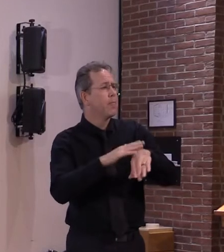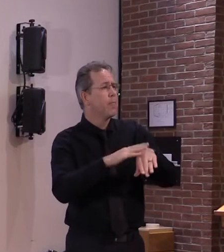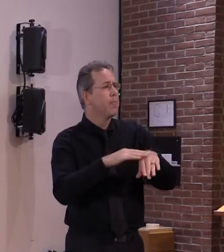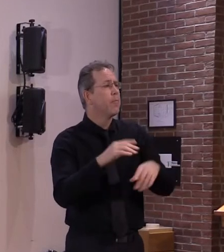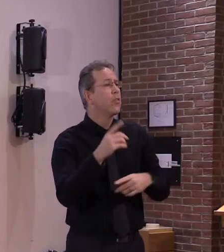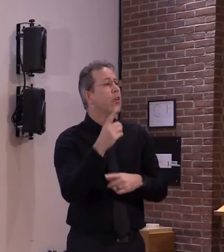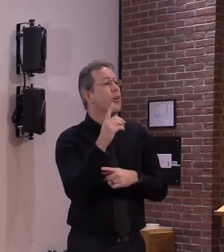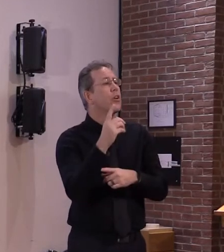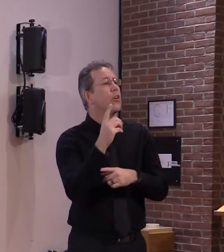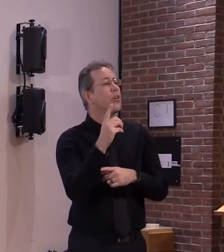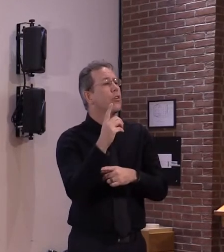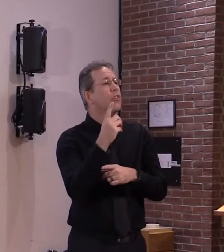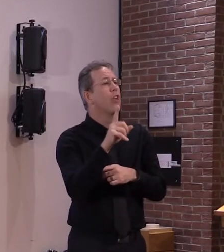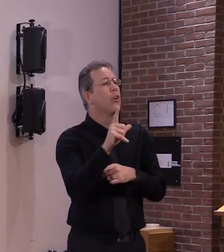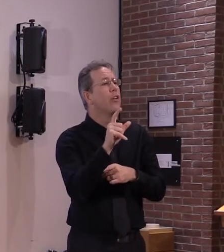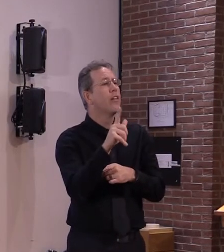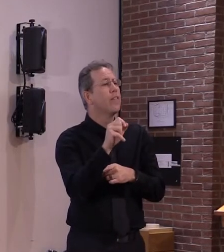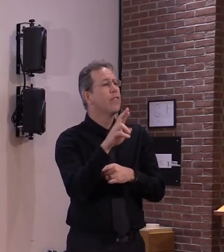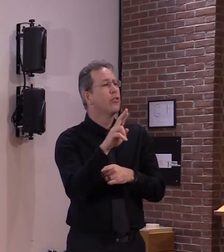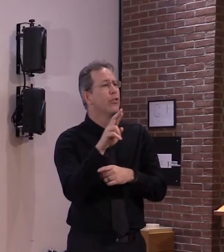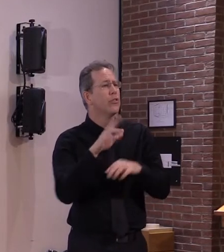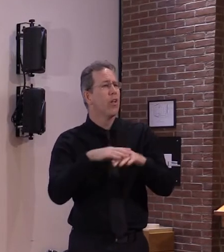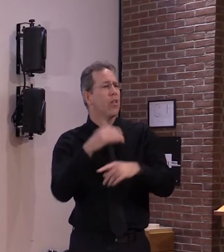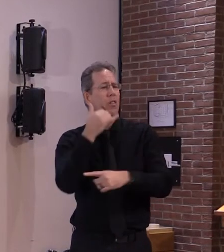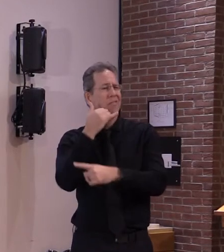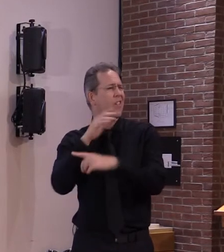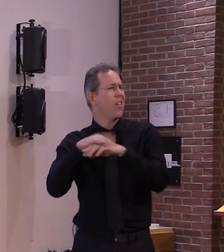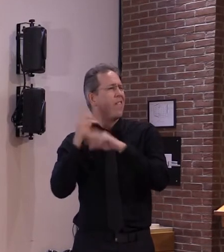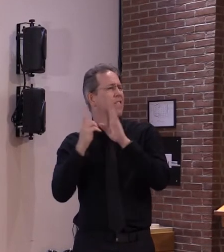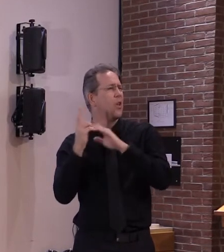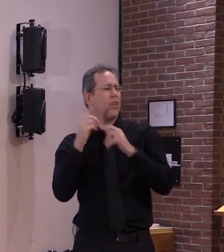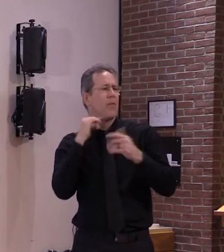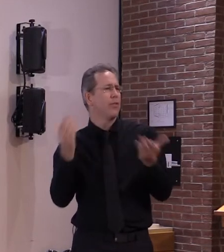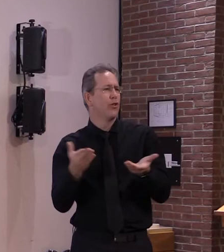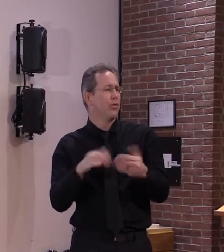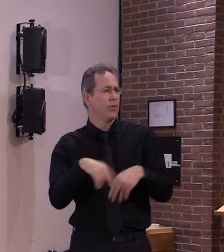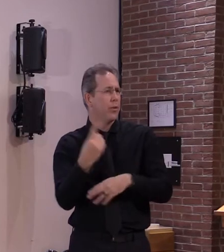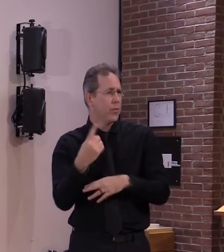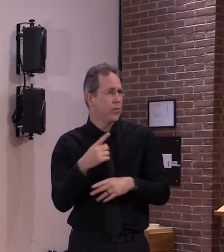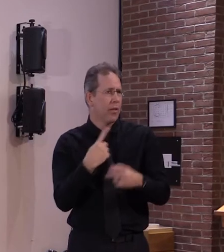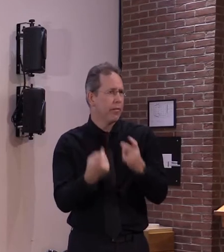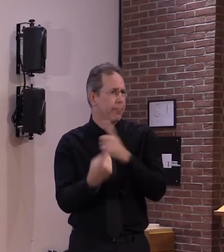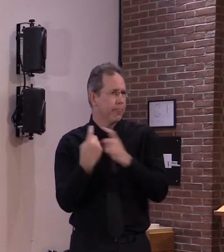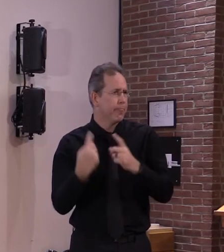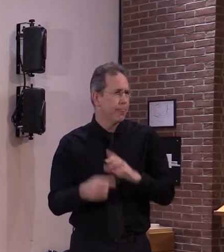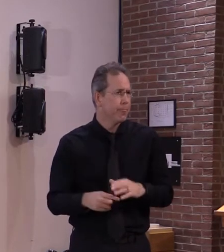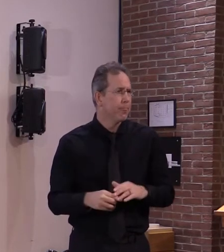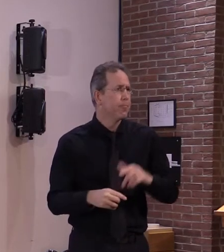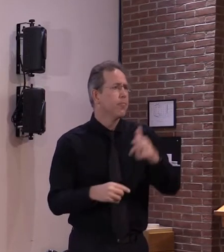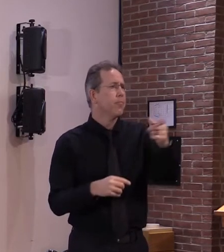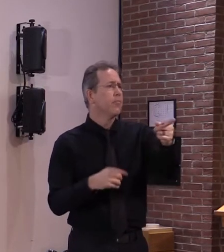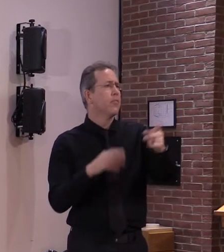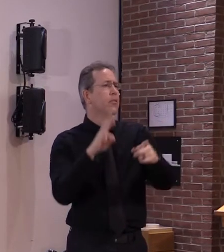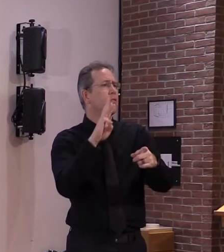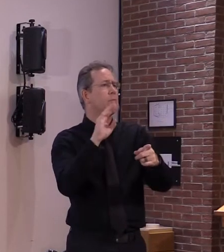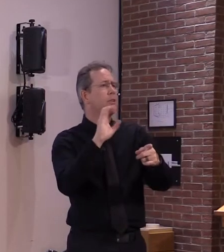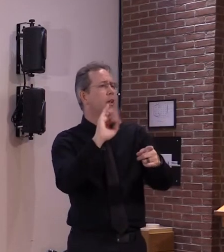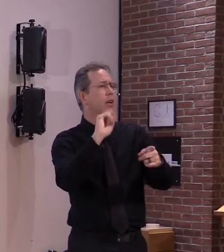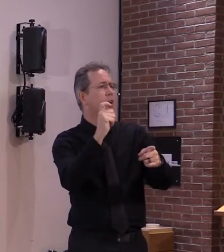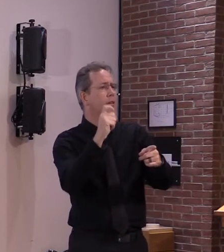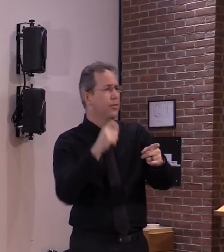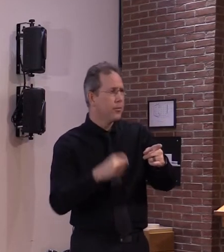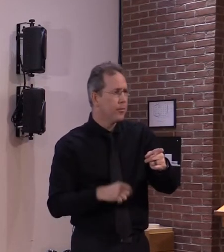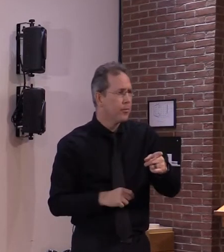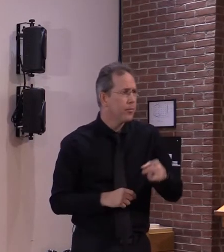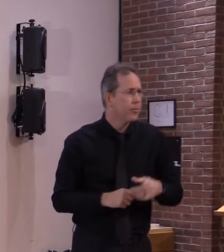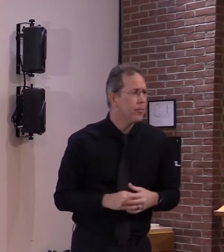coming off so he won't be available for questions we'll start with probably thank you probably a couple questions for dr